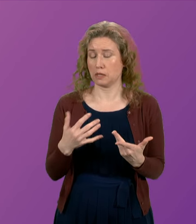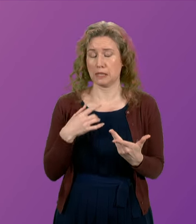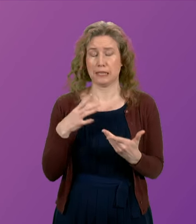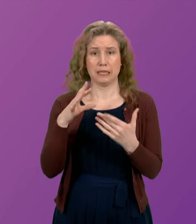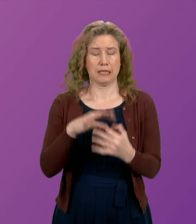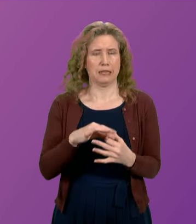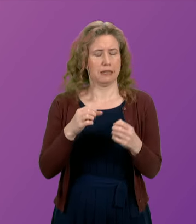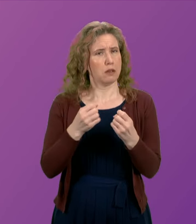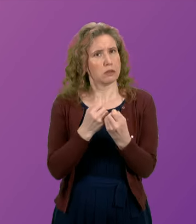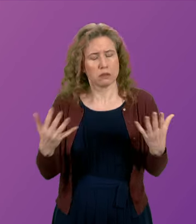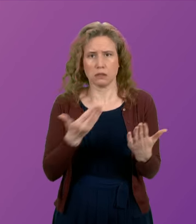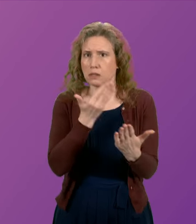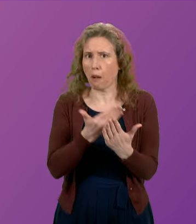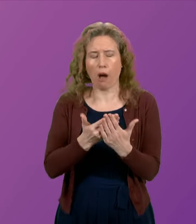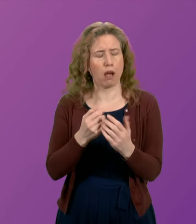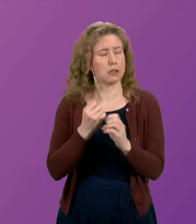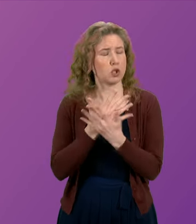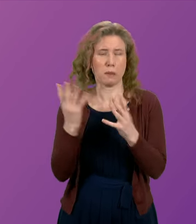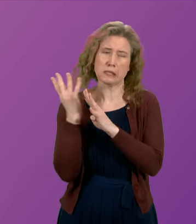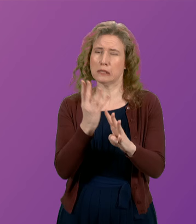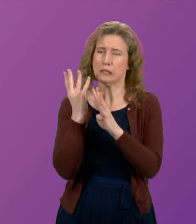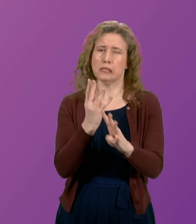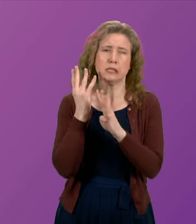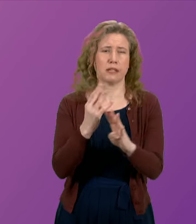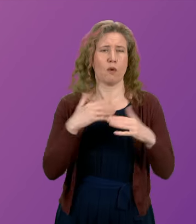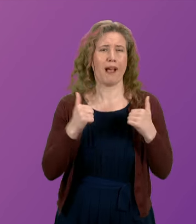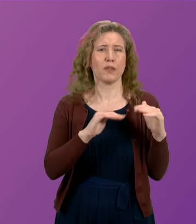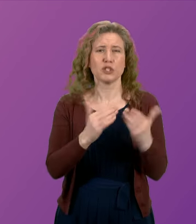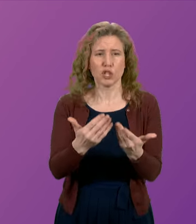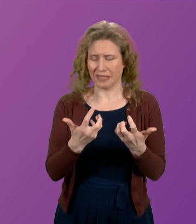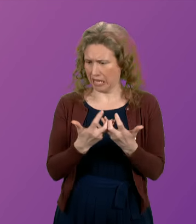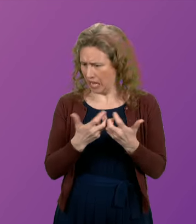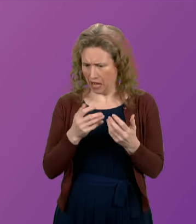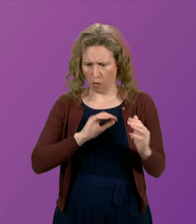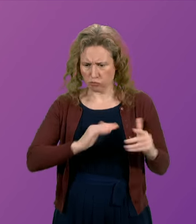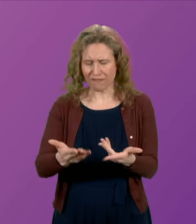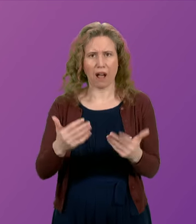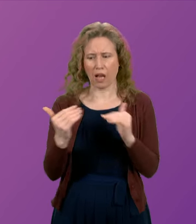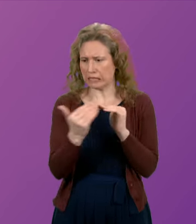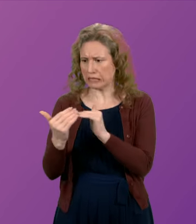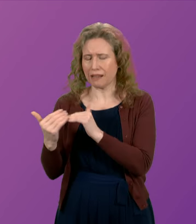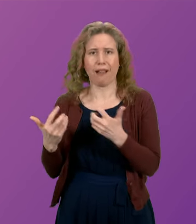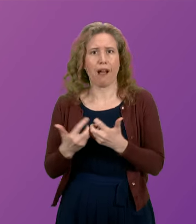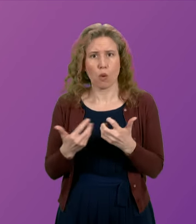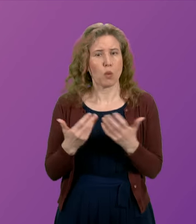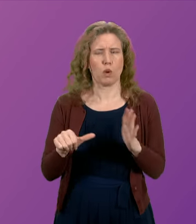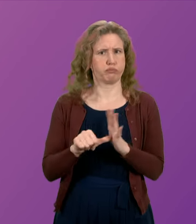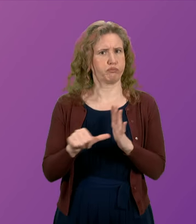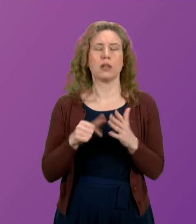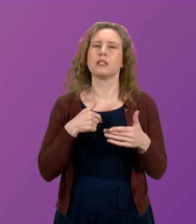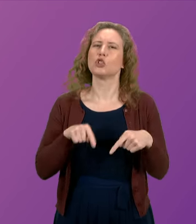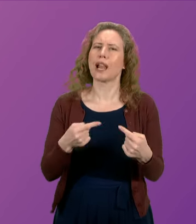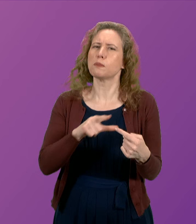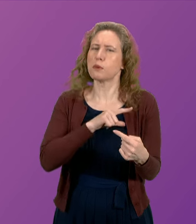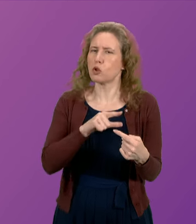the volume of demand for health service utilisation in Scotland. That is also challenging because of the